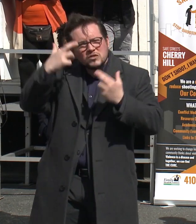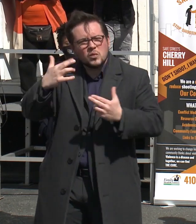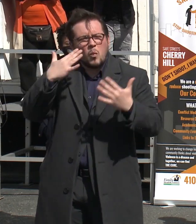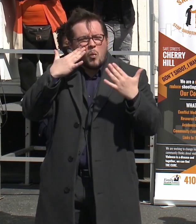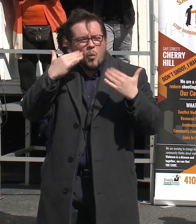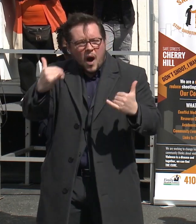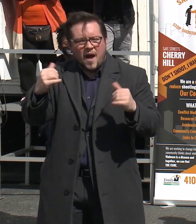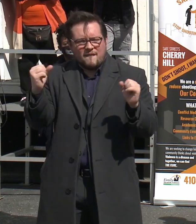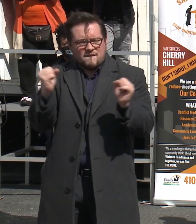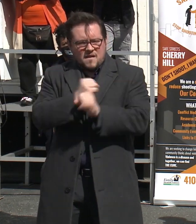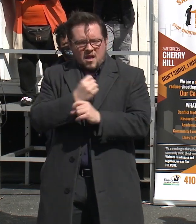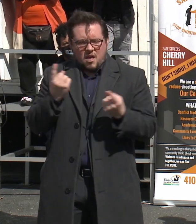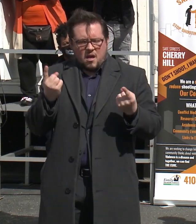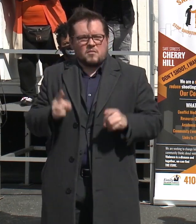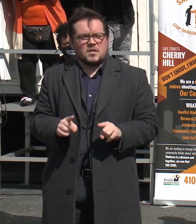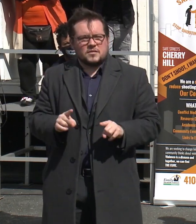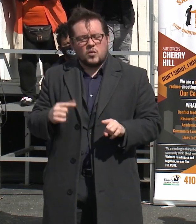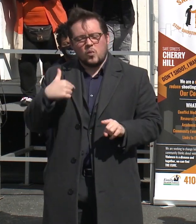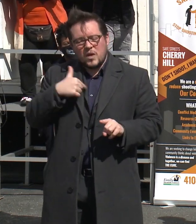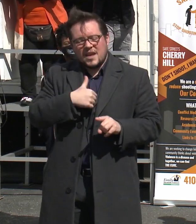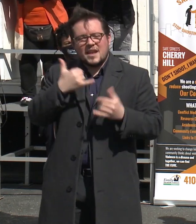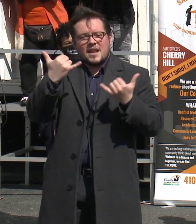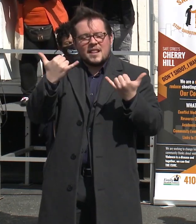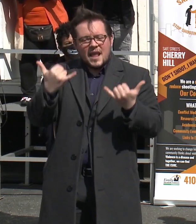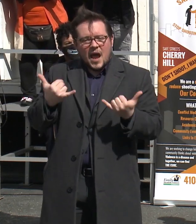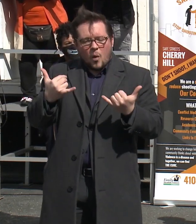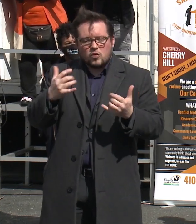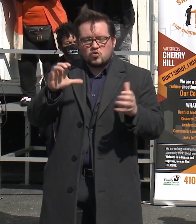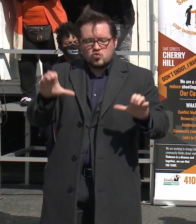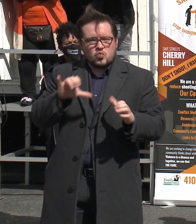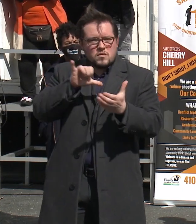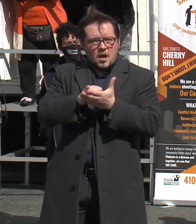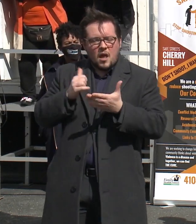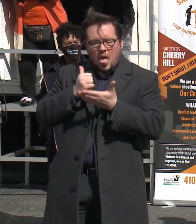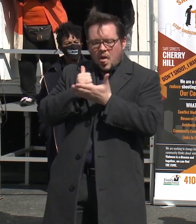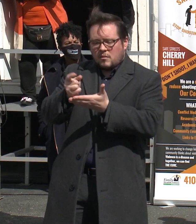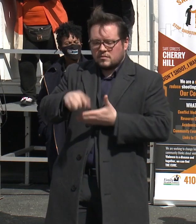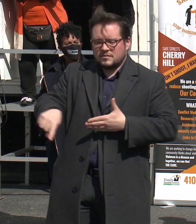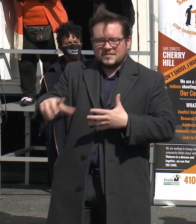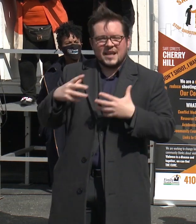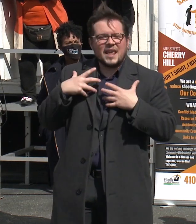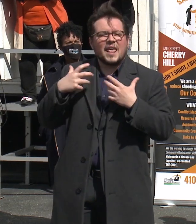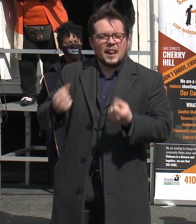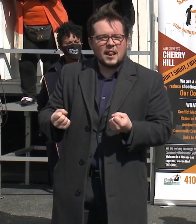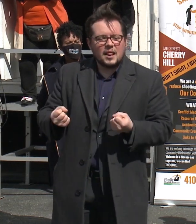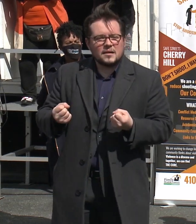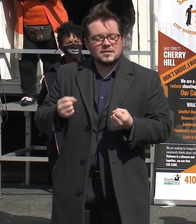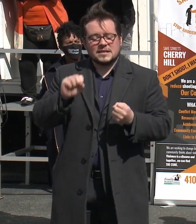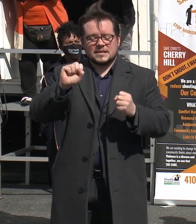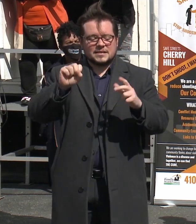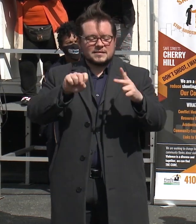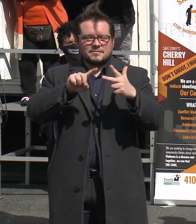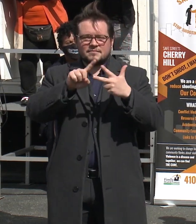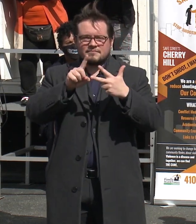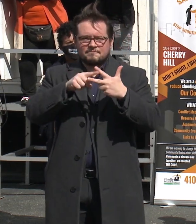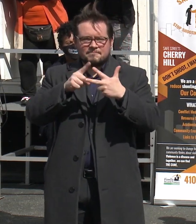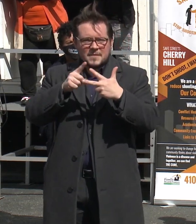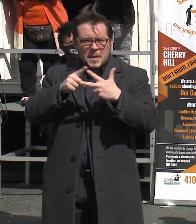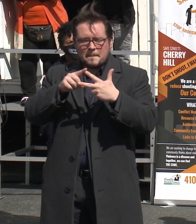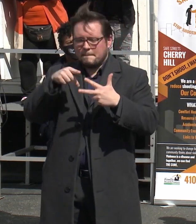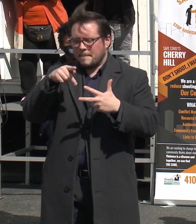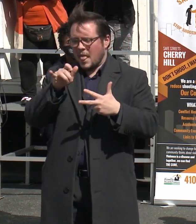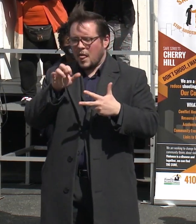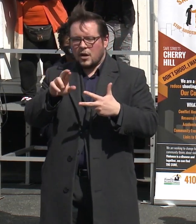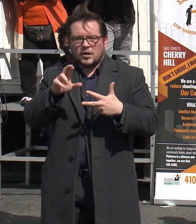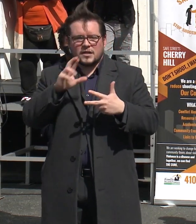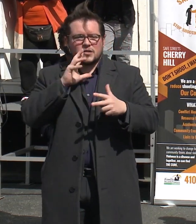opportunities for neighborhoods to heal. The second pillar is community engagement and interagency collaboration.